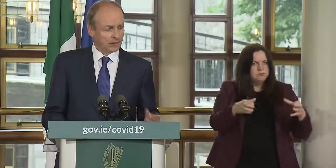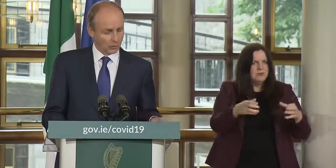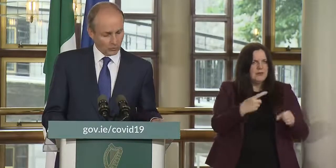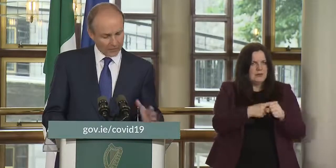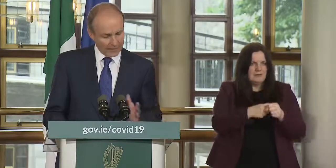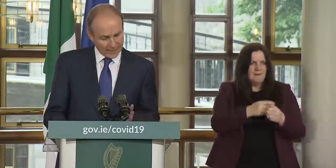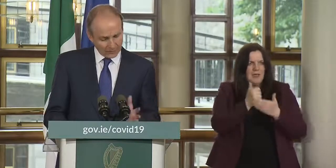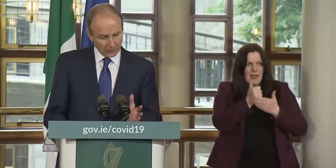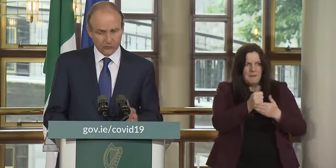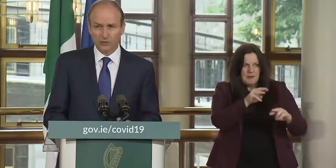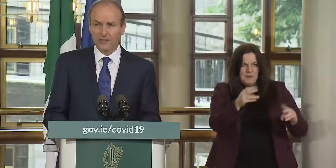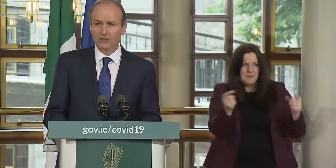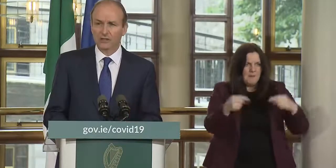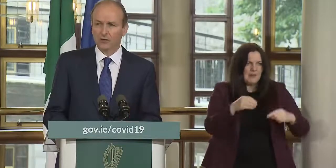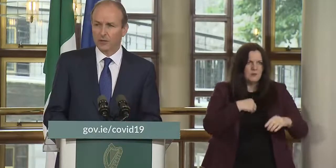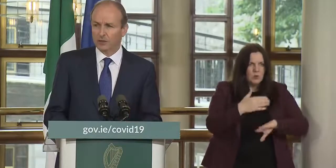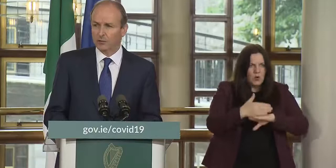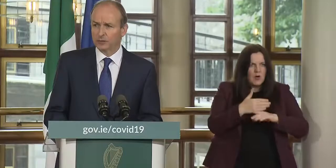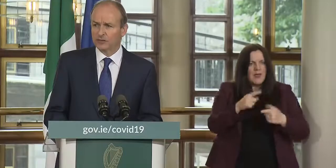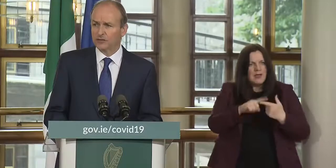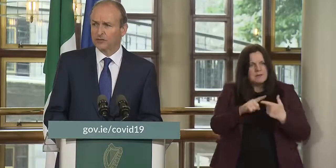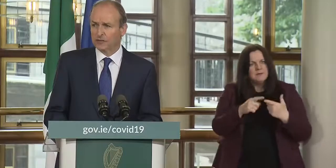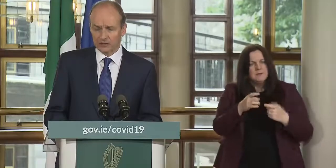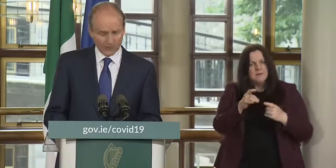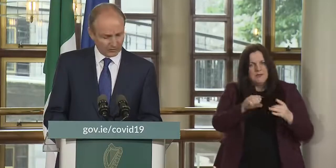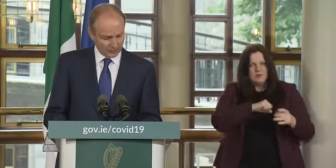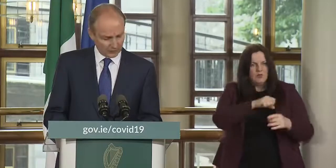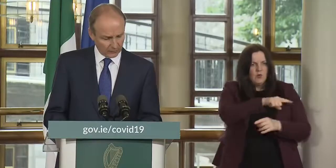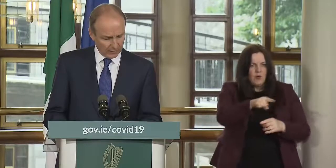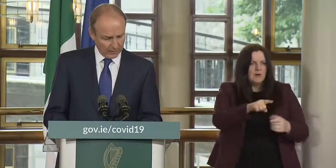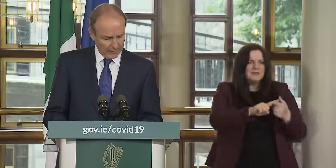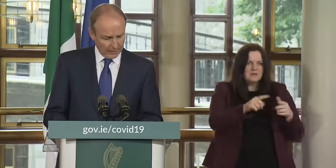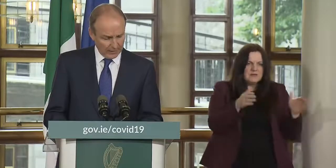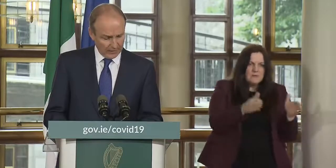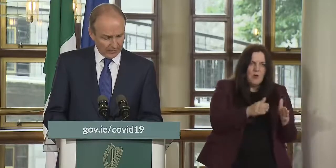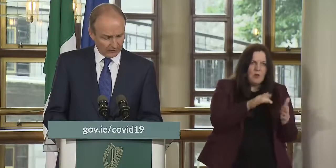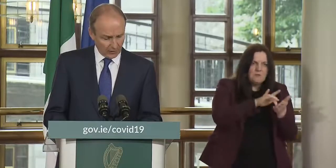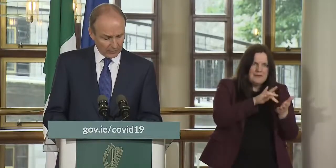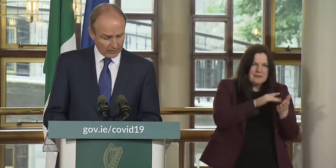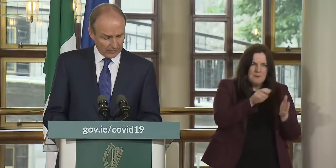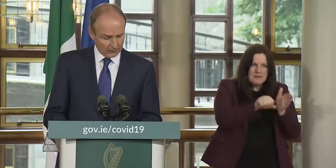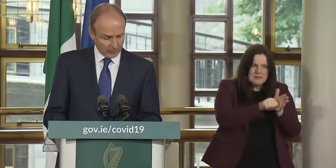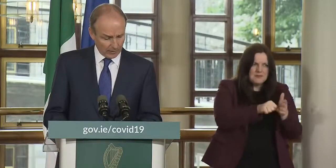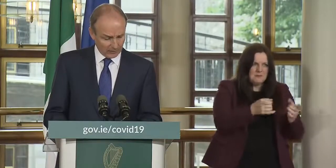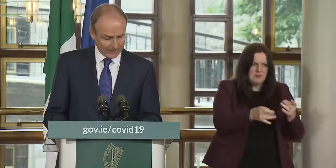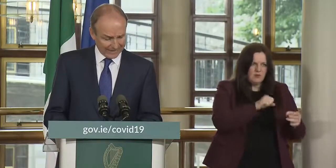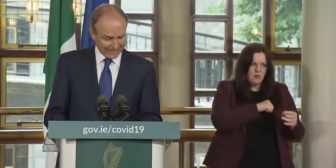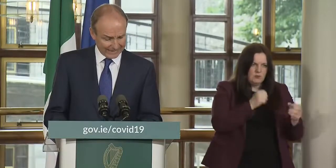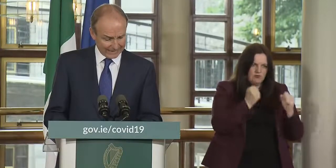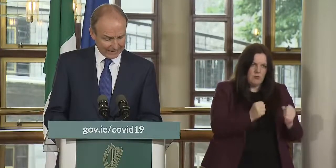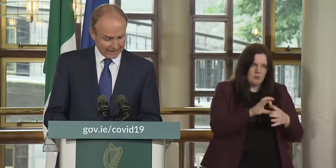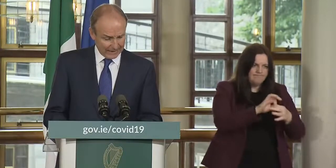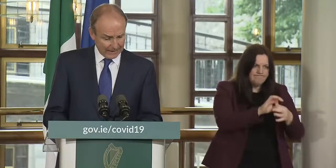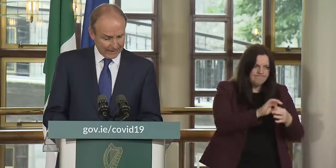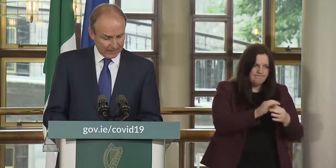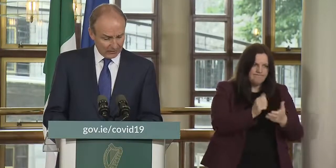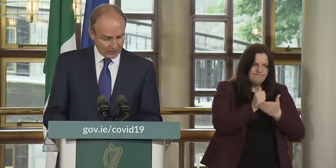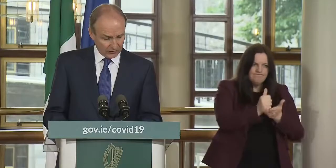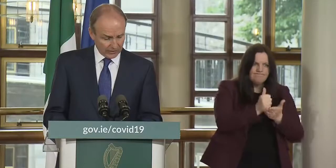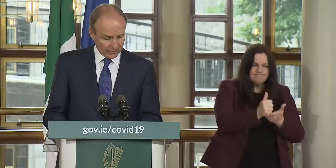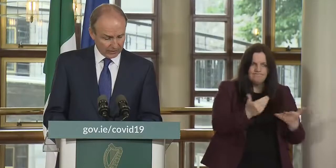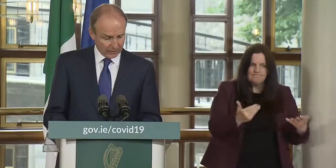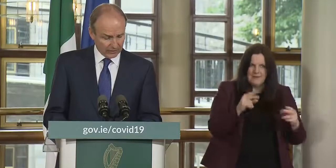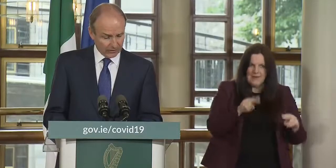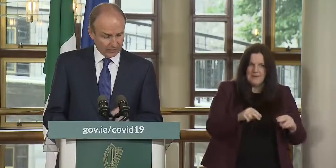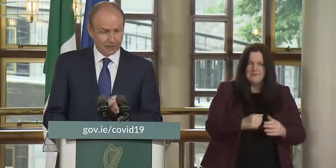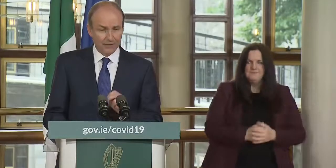back to work and also to maintain viable companies in the sme sector as strongly as we possibly can in